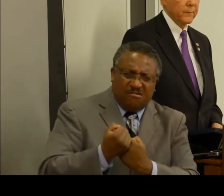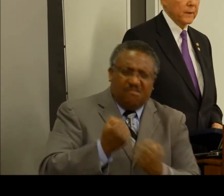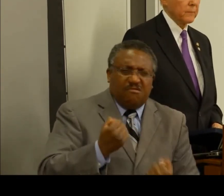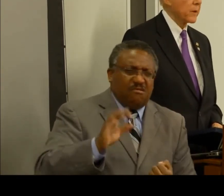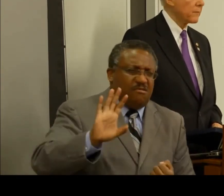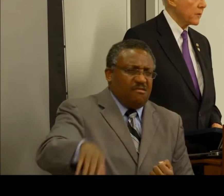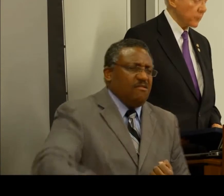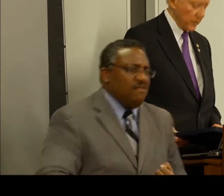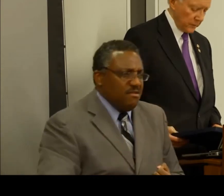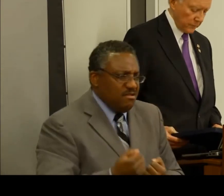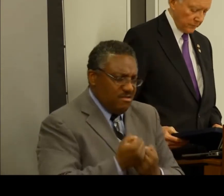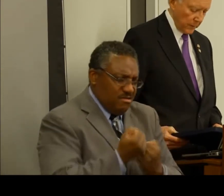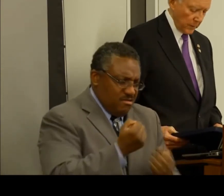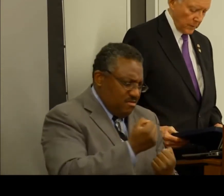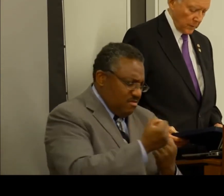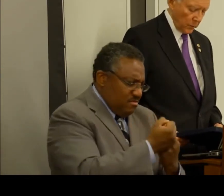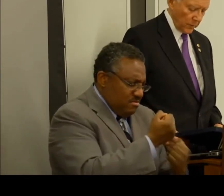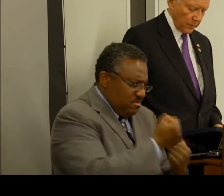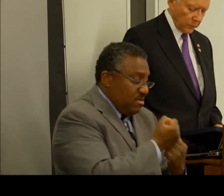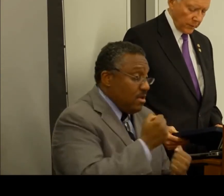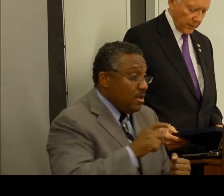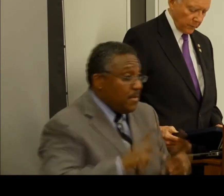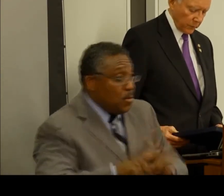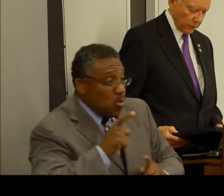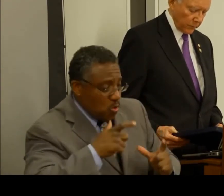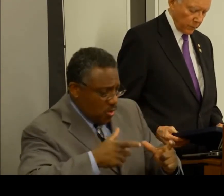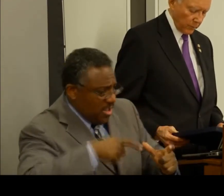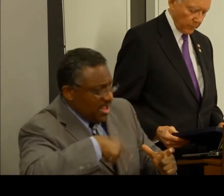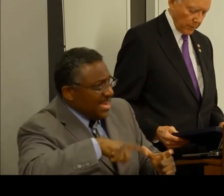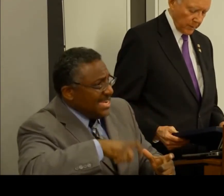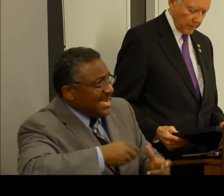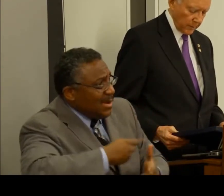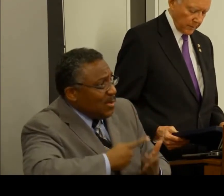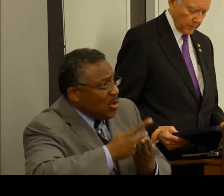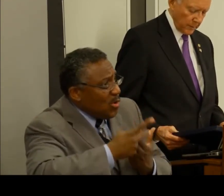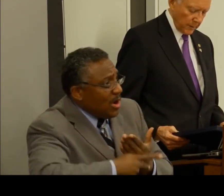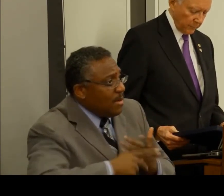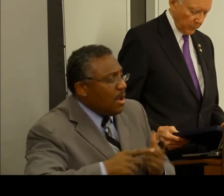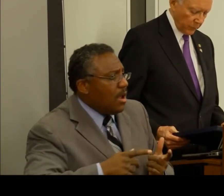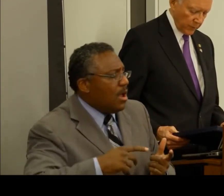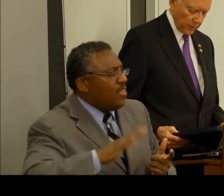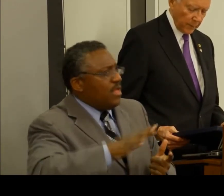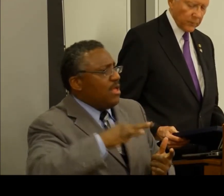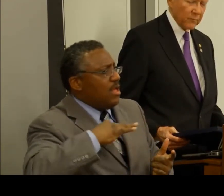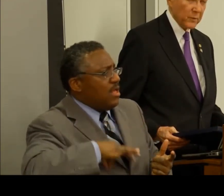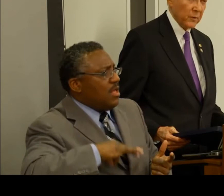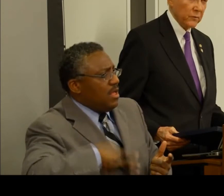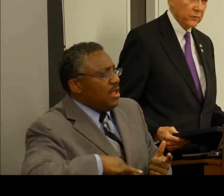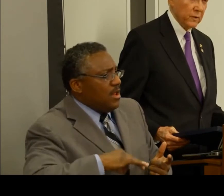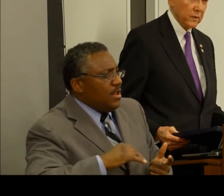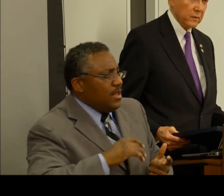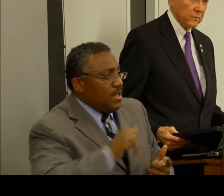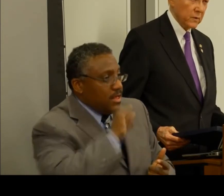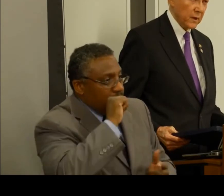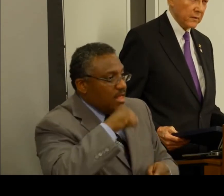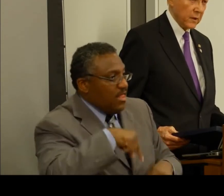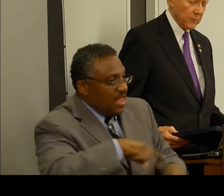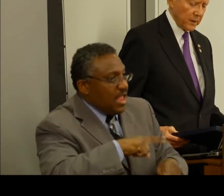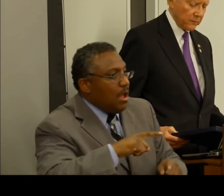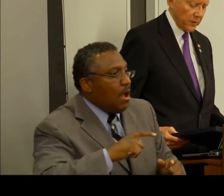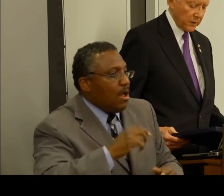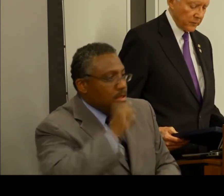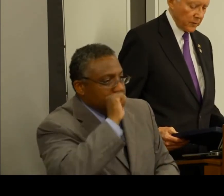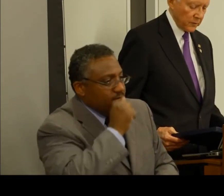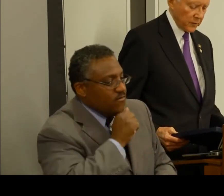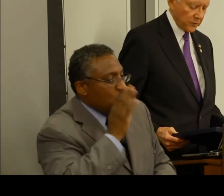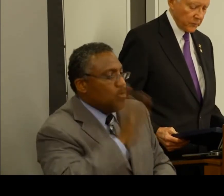deserving beneficiaries. With these three avenues of reform in mind, I've put forth a number of bills that I